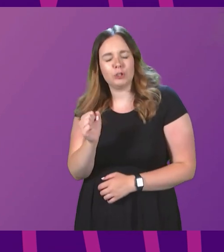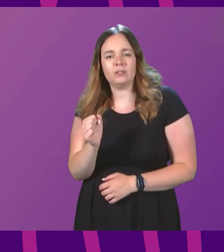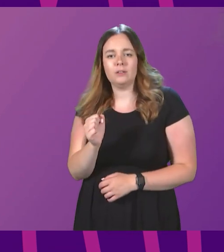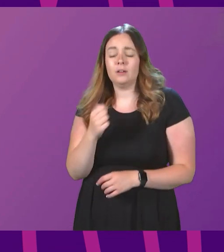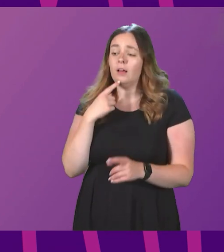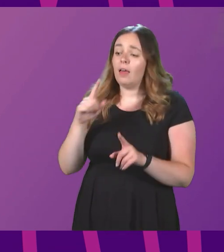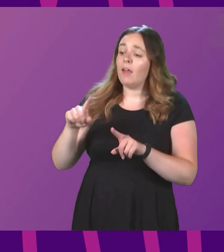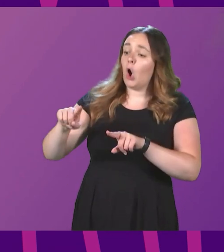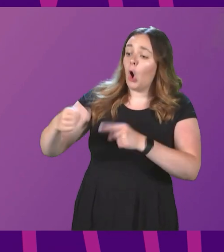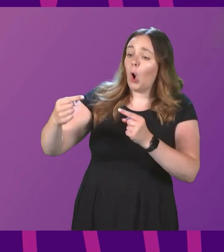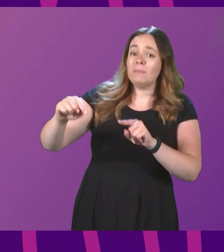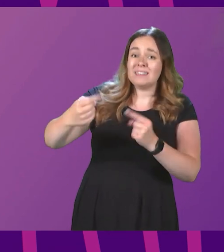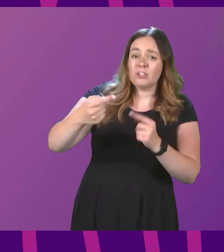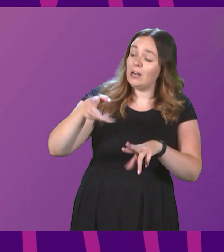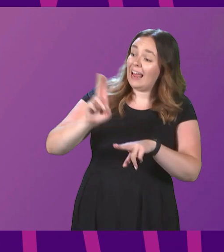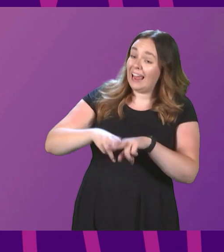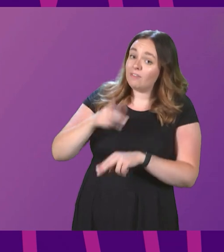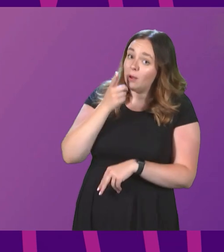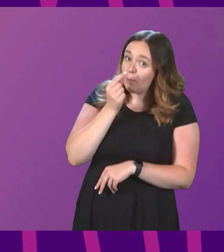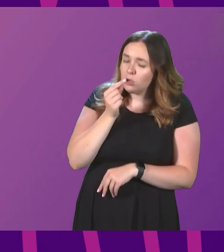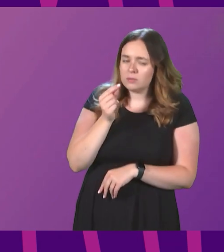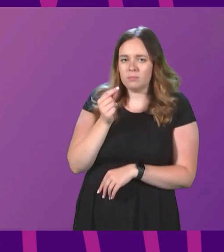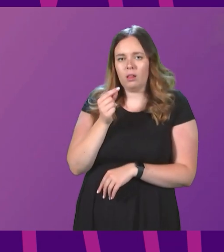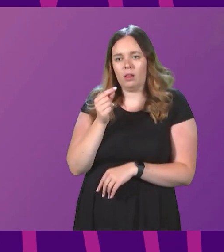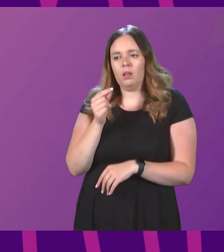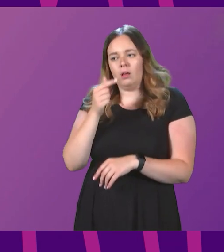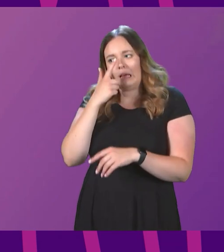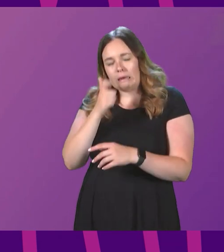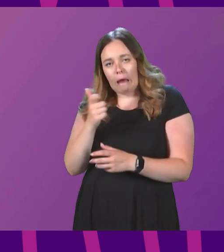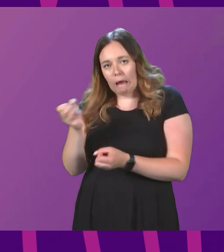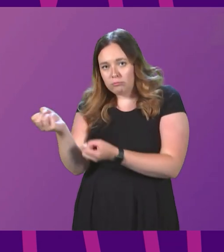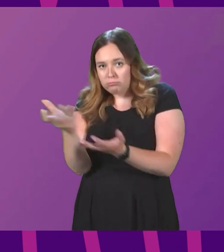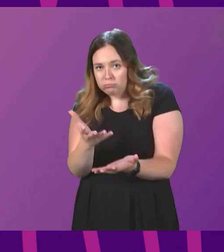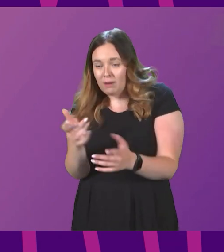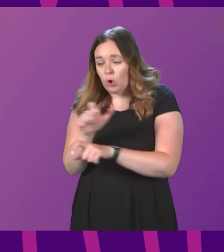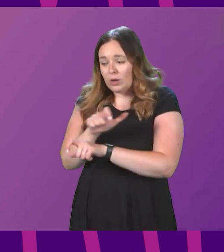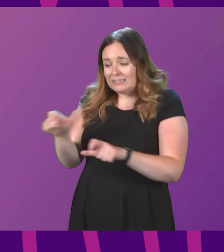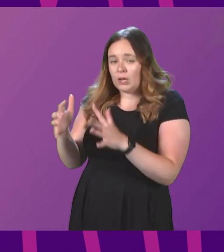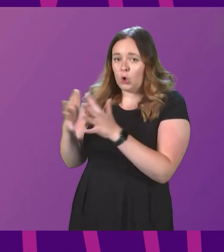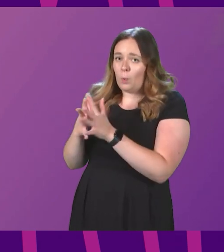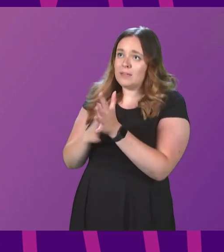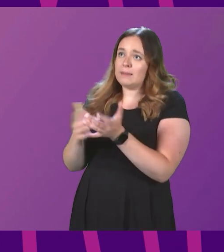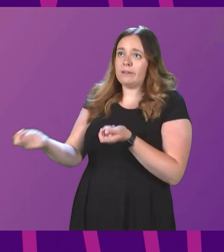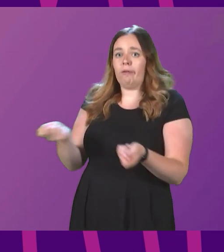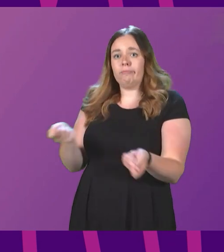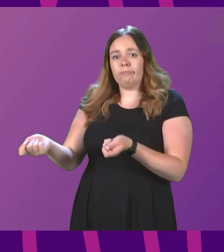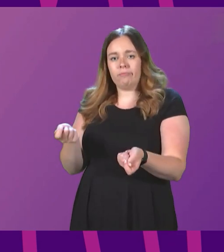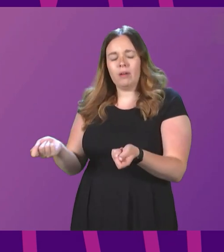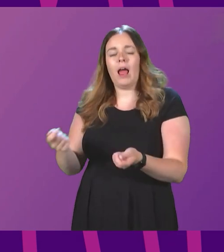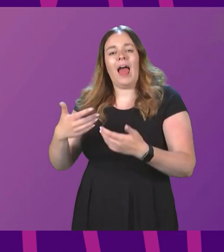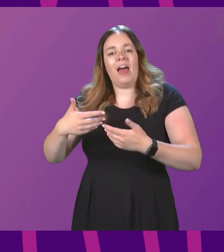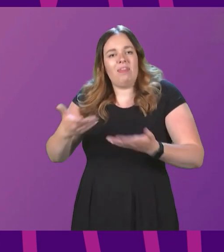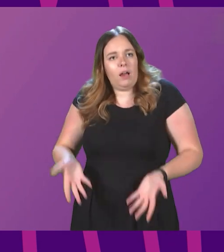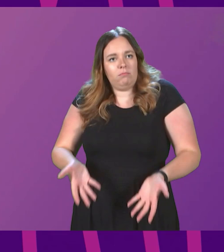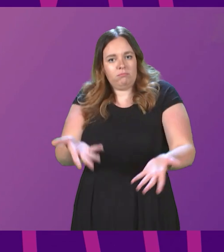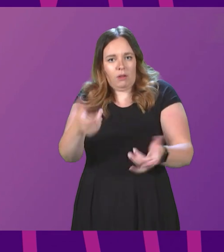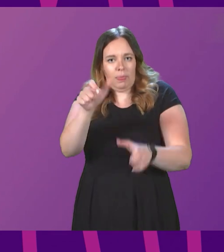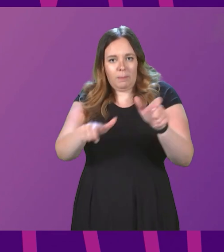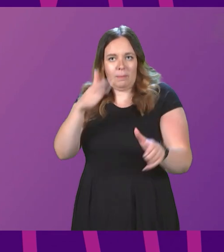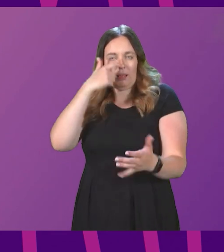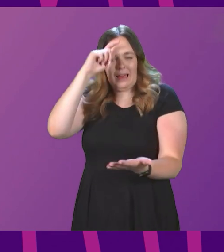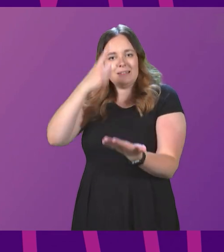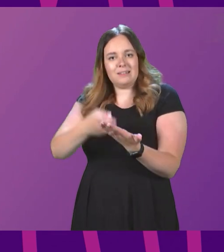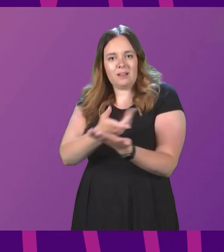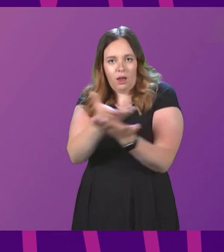the opposition, if they can, make the case for continued Westminster rule and then let the people decide.